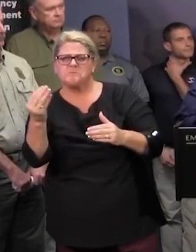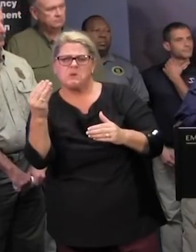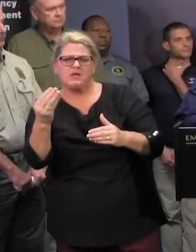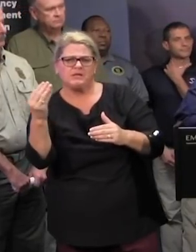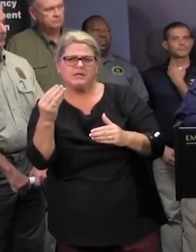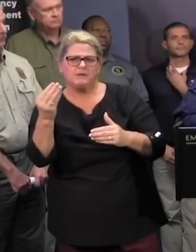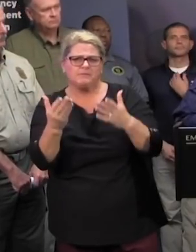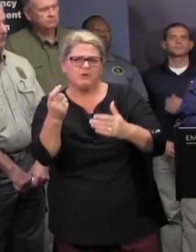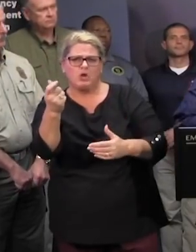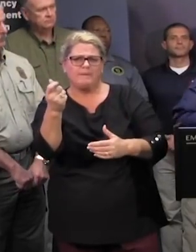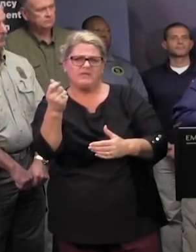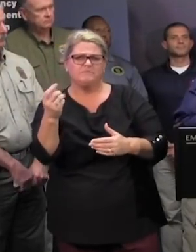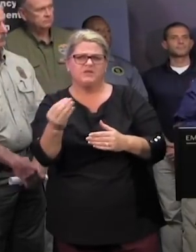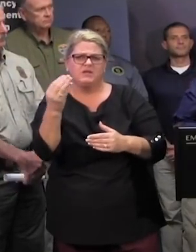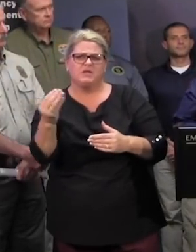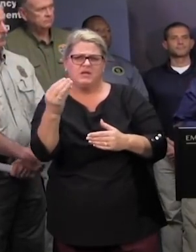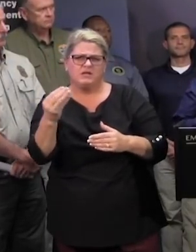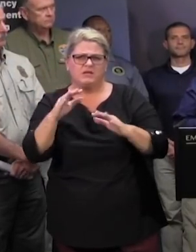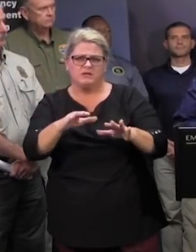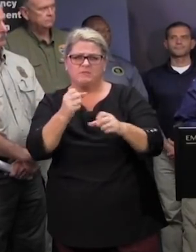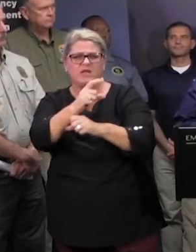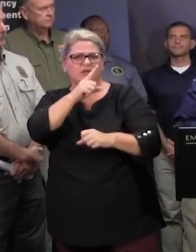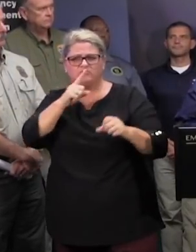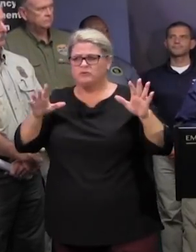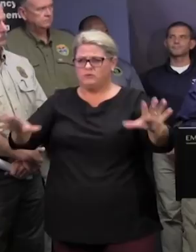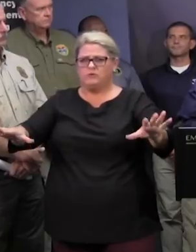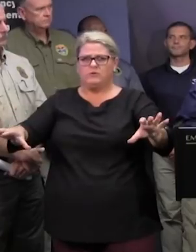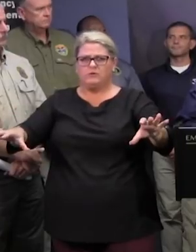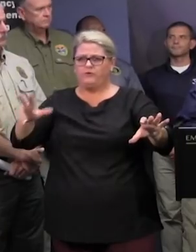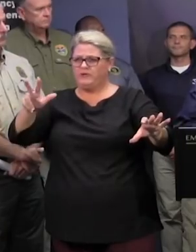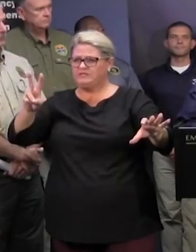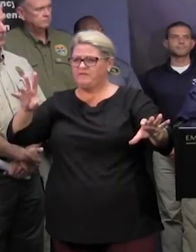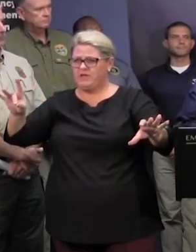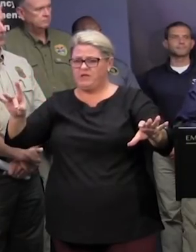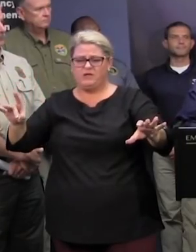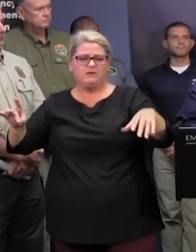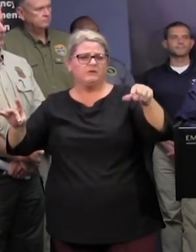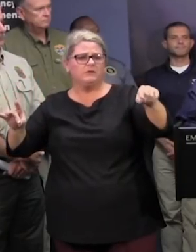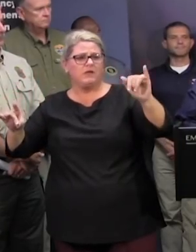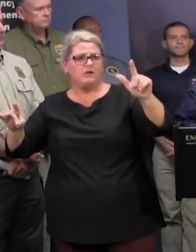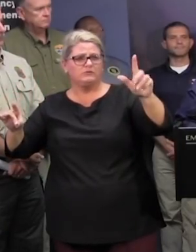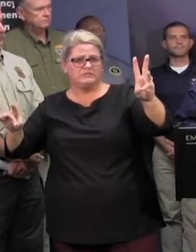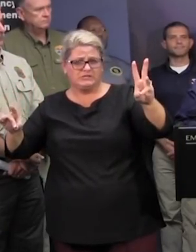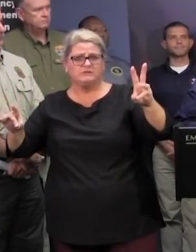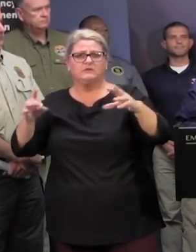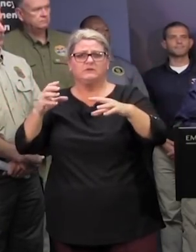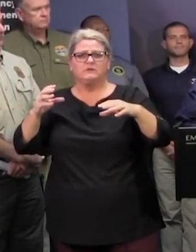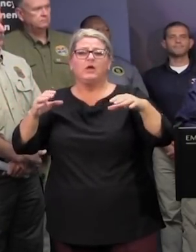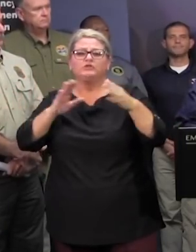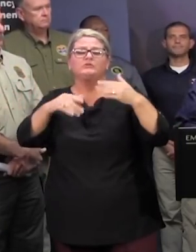in order to make sure that both of those protective devices are in place by monday night